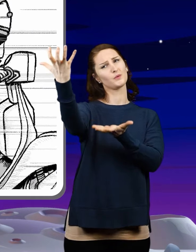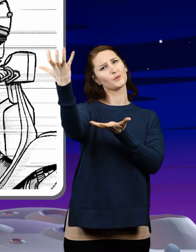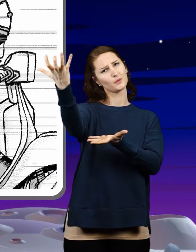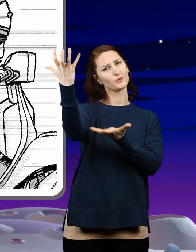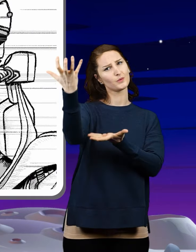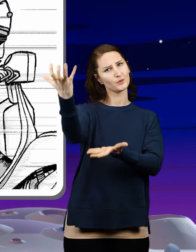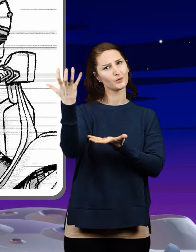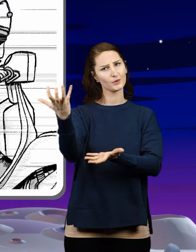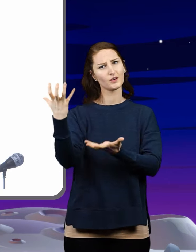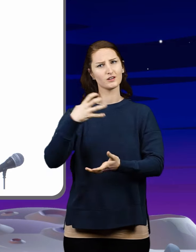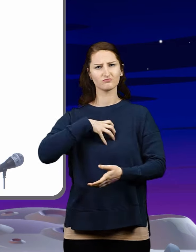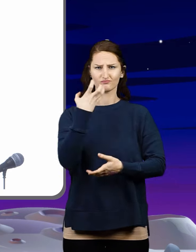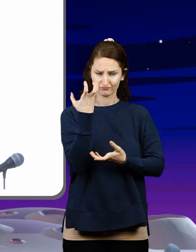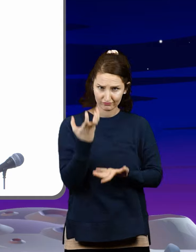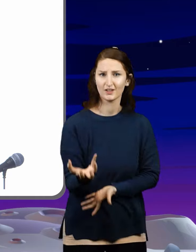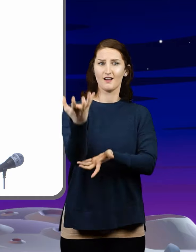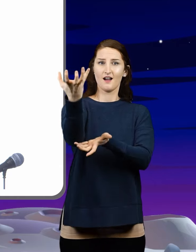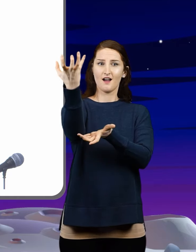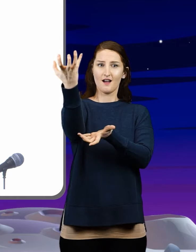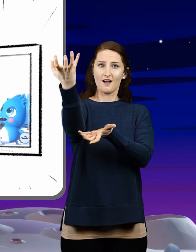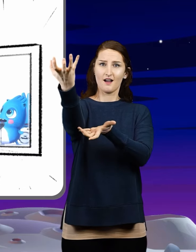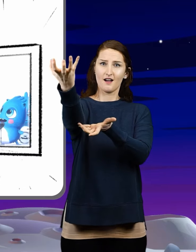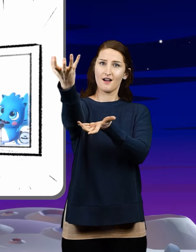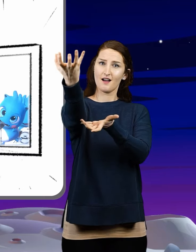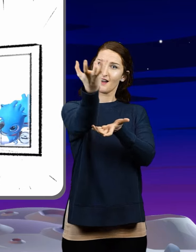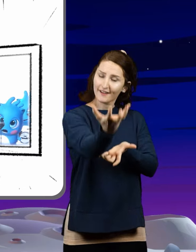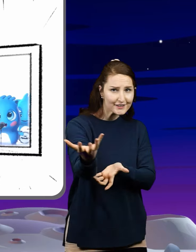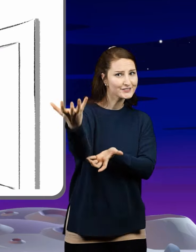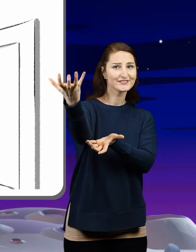take me off